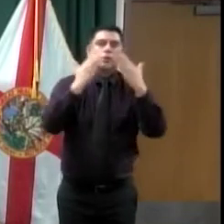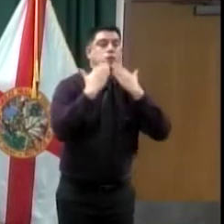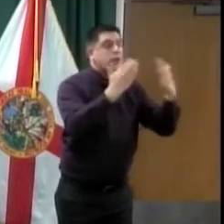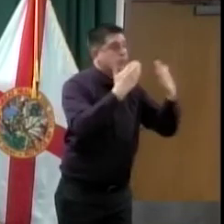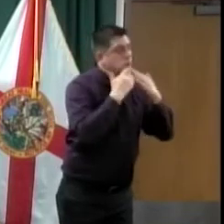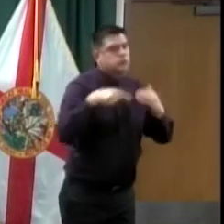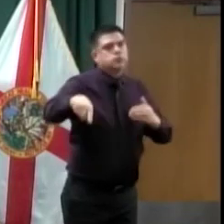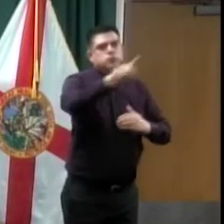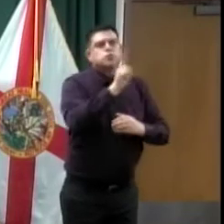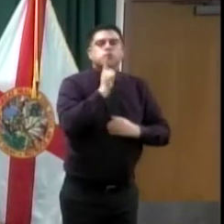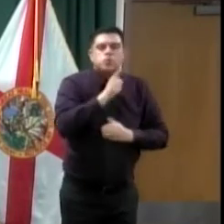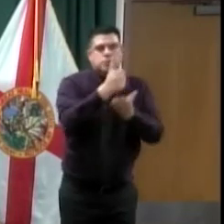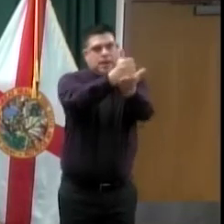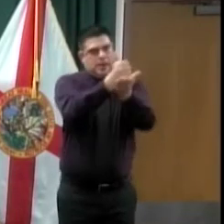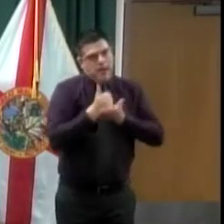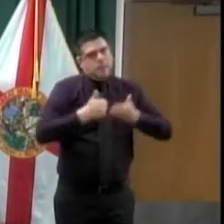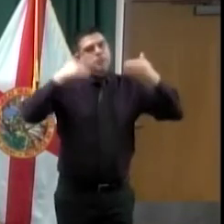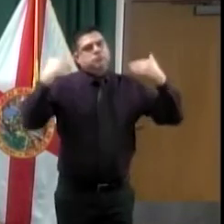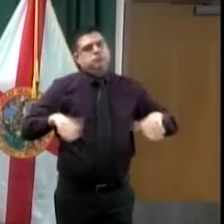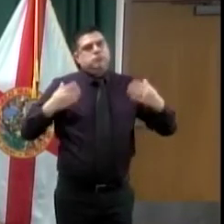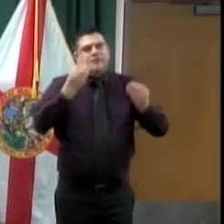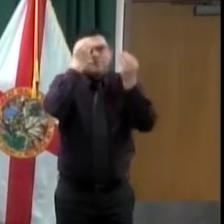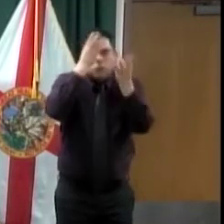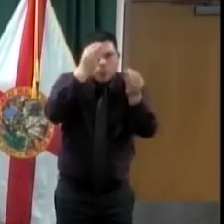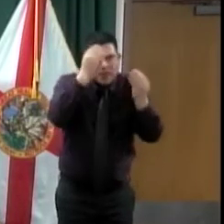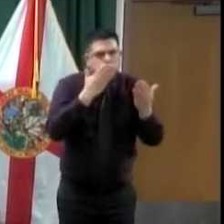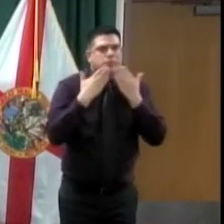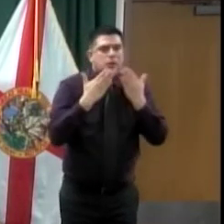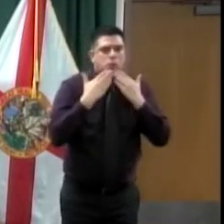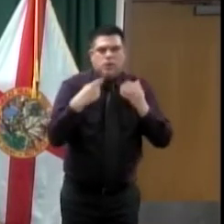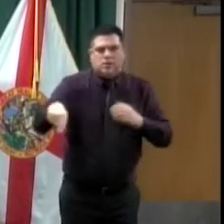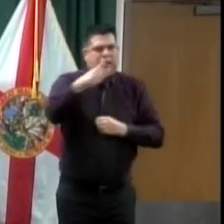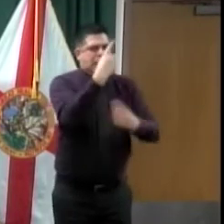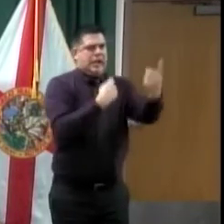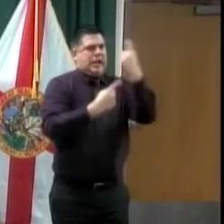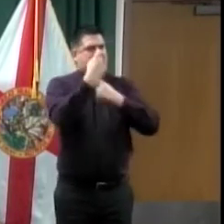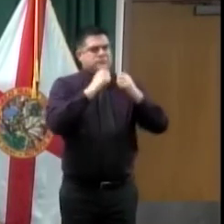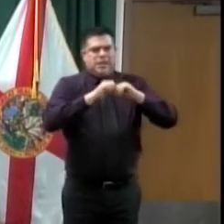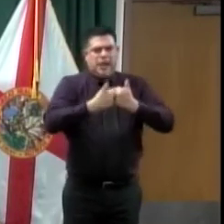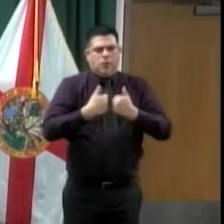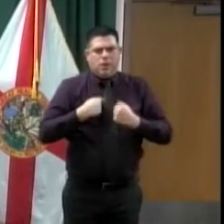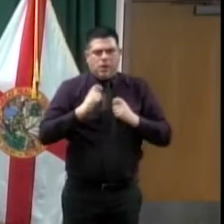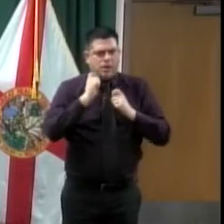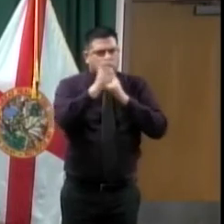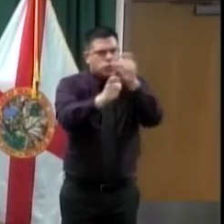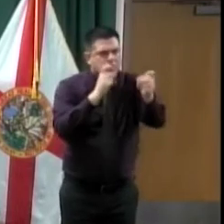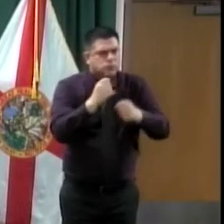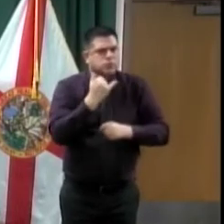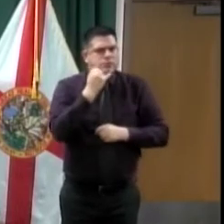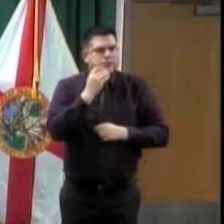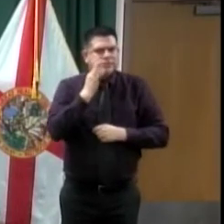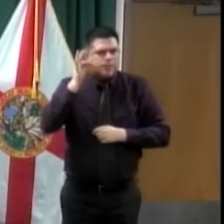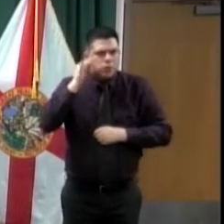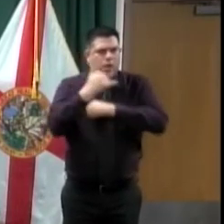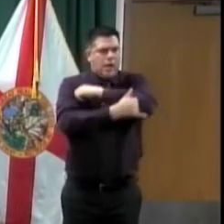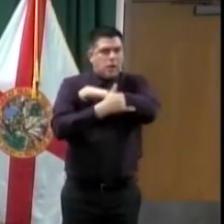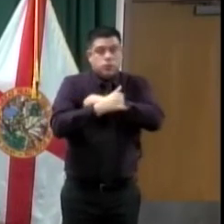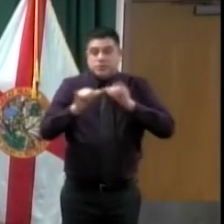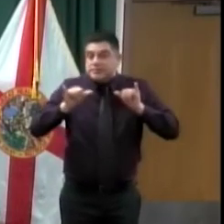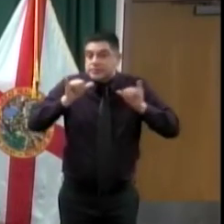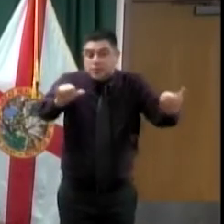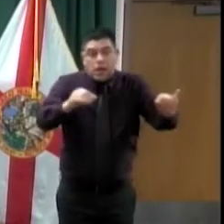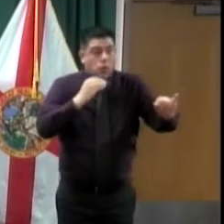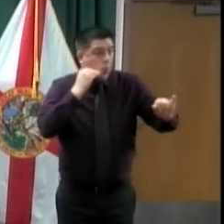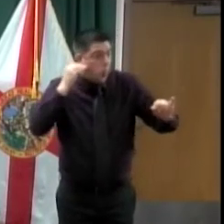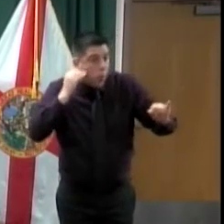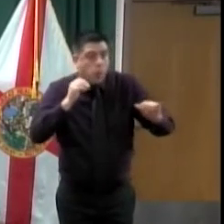asked us, how can we donate to Seminole County? How can we help these people that are in isolation and quarantine? These are the three